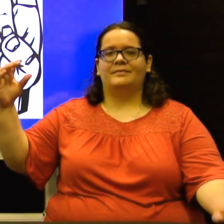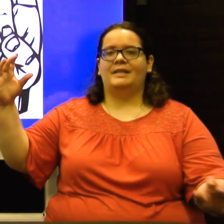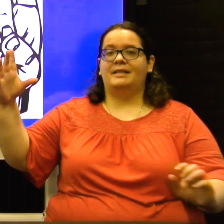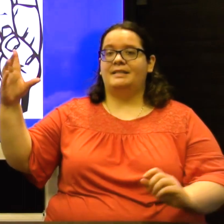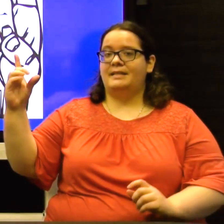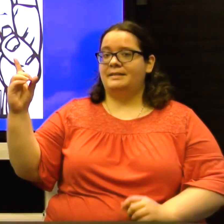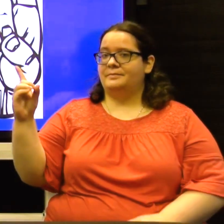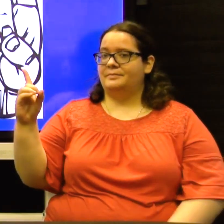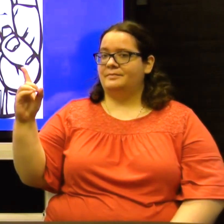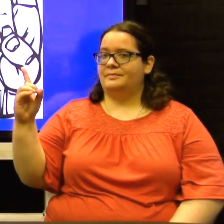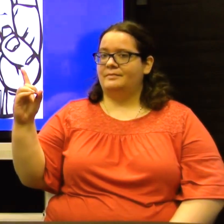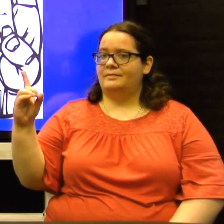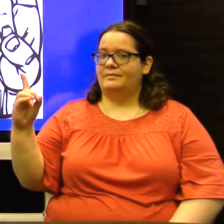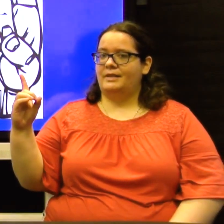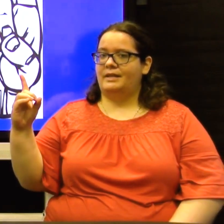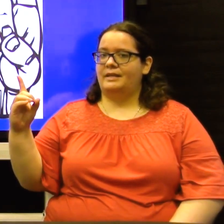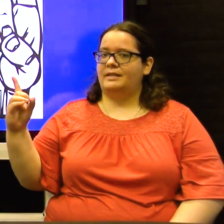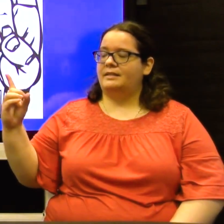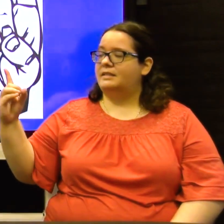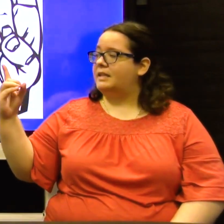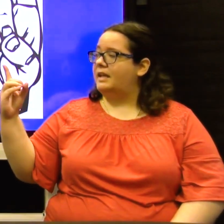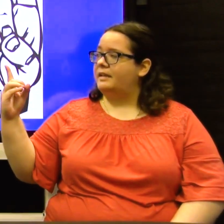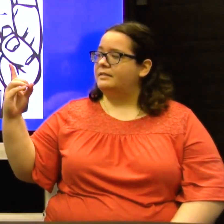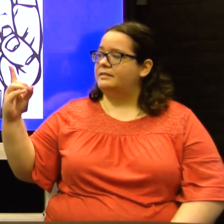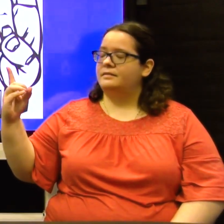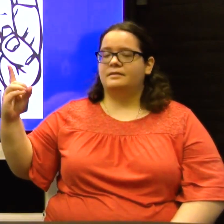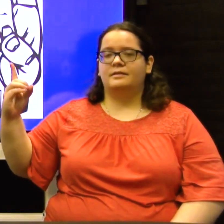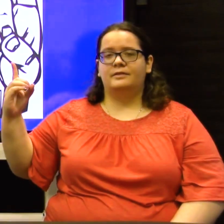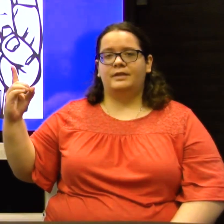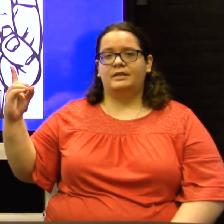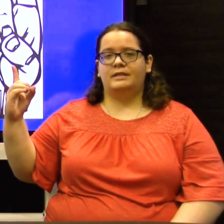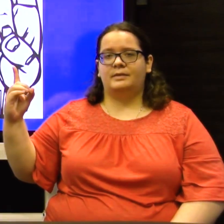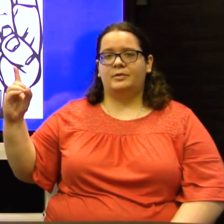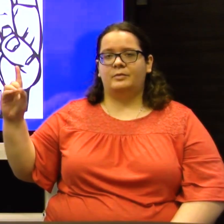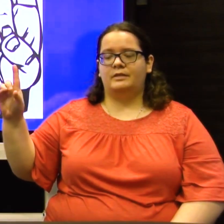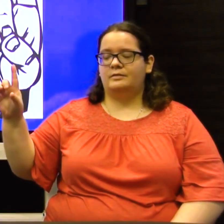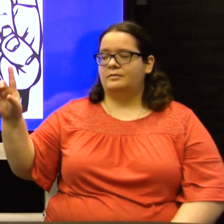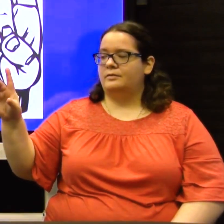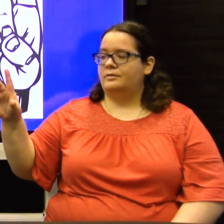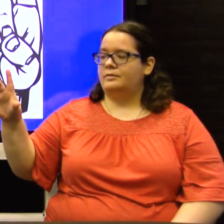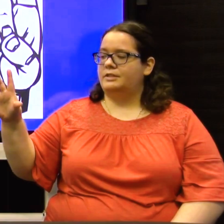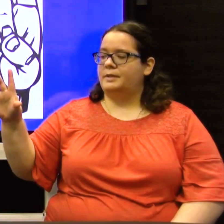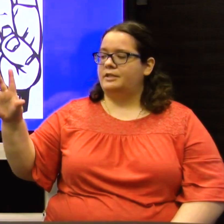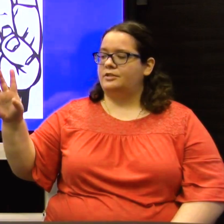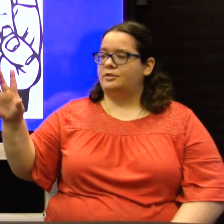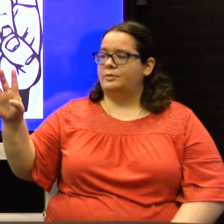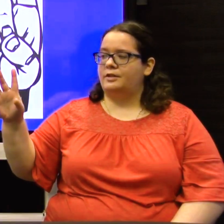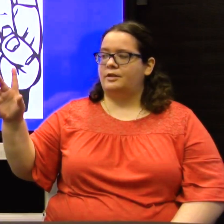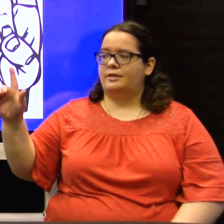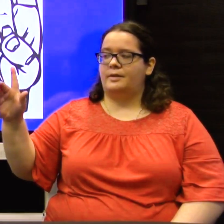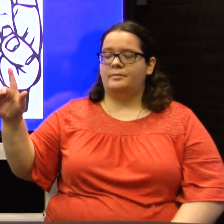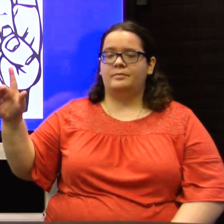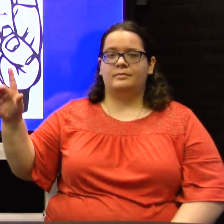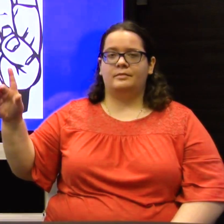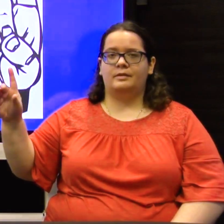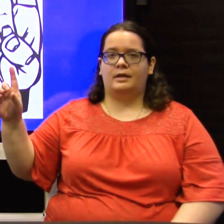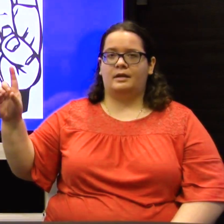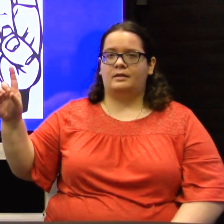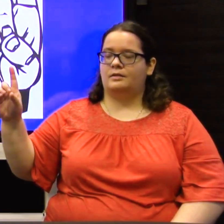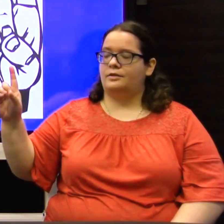D. Again, that is a fairly simple one. We just make a circle with our thumb and our